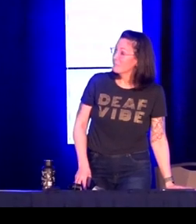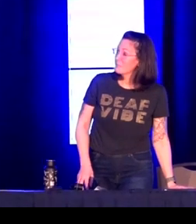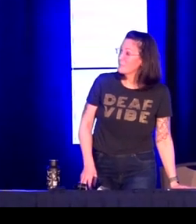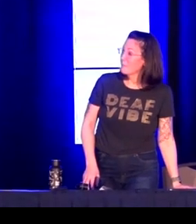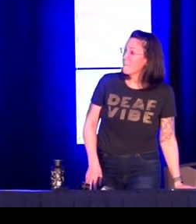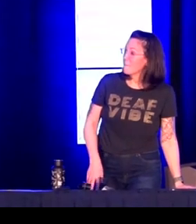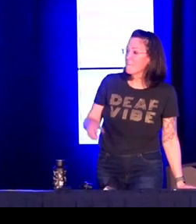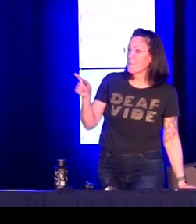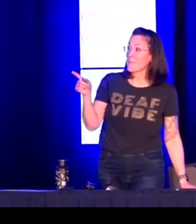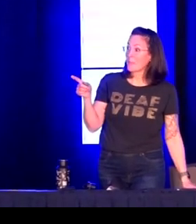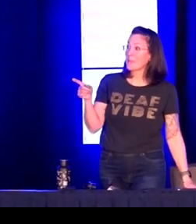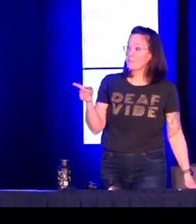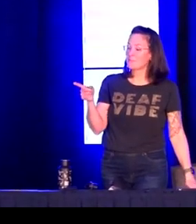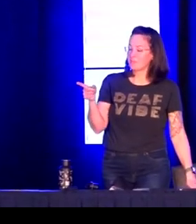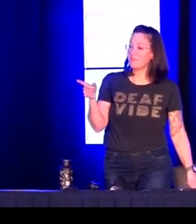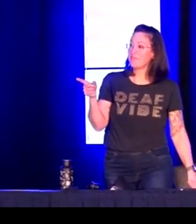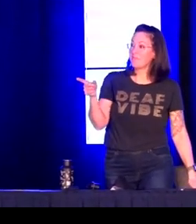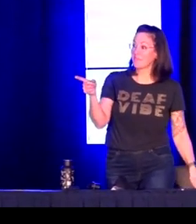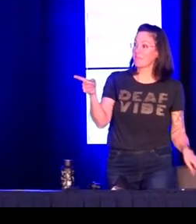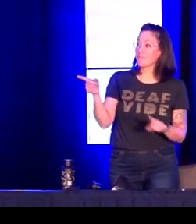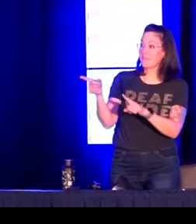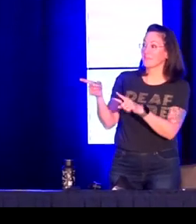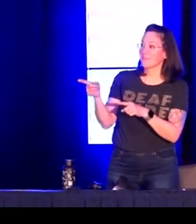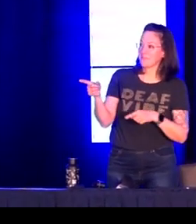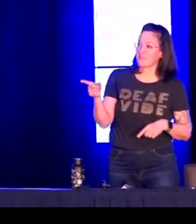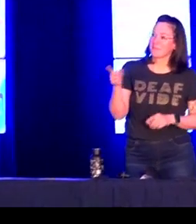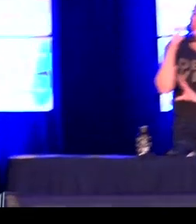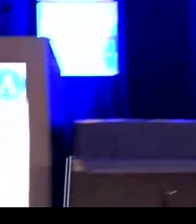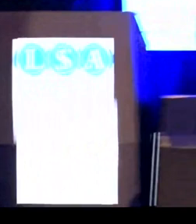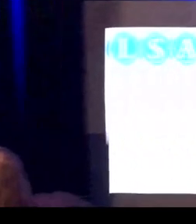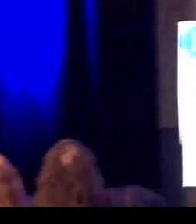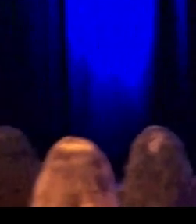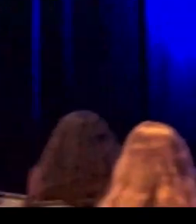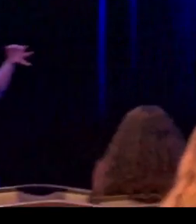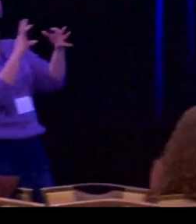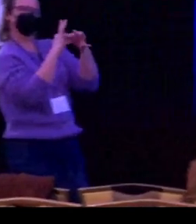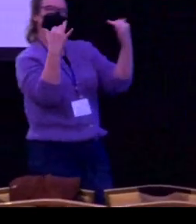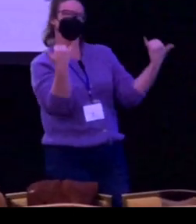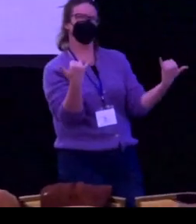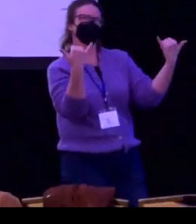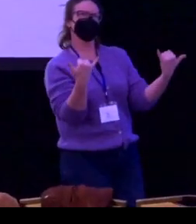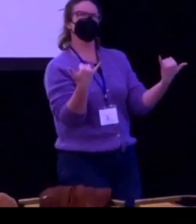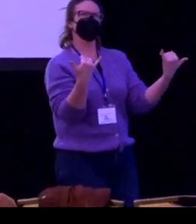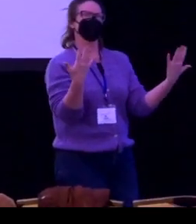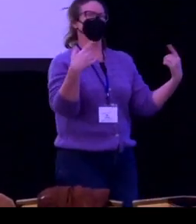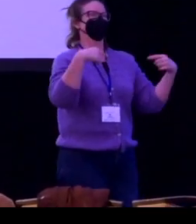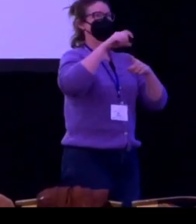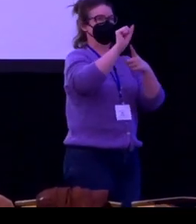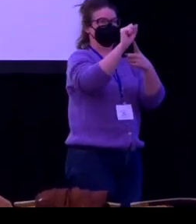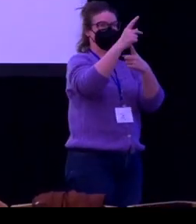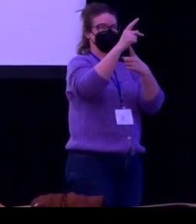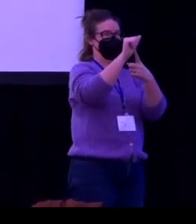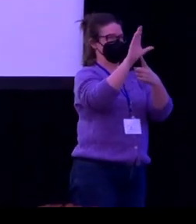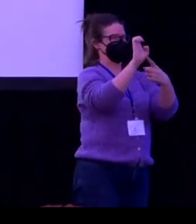about our own language use as well. Right. So I guess I came up here not so much to ask a question, but to share some